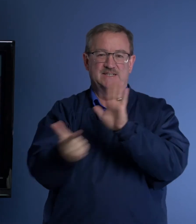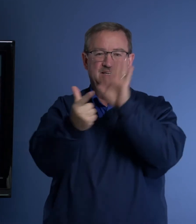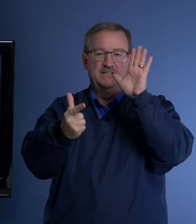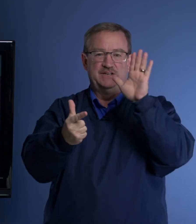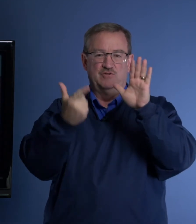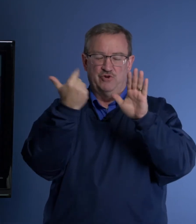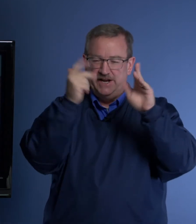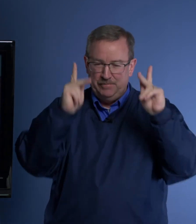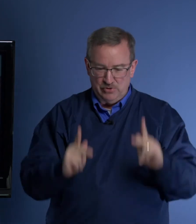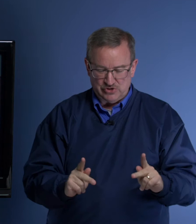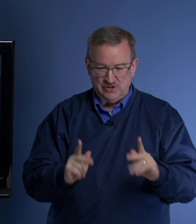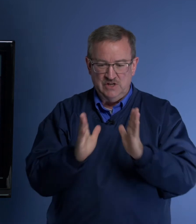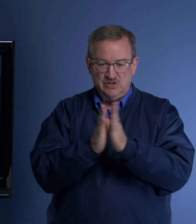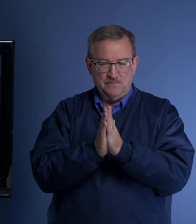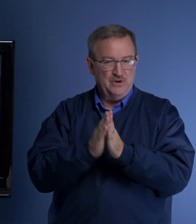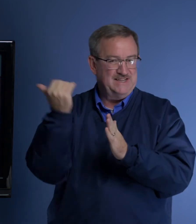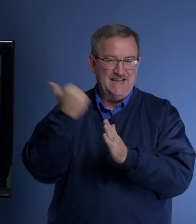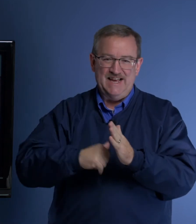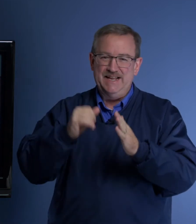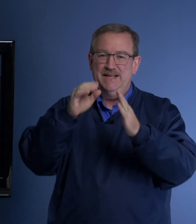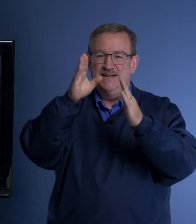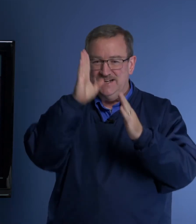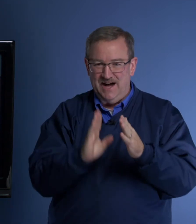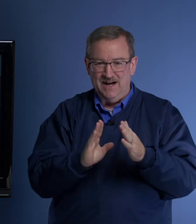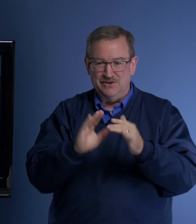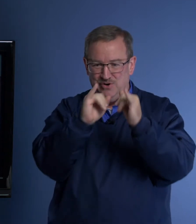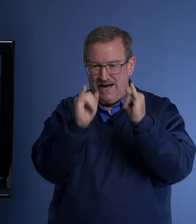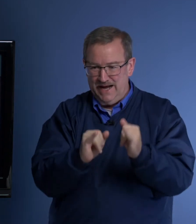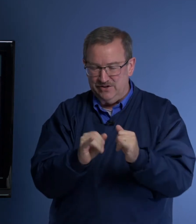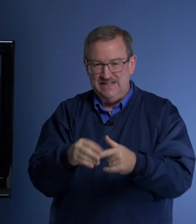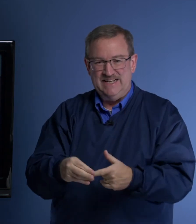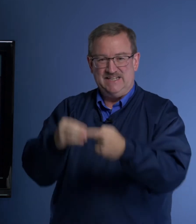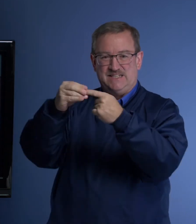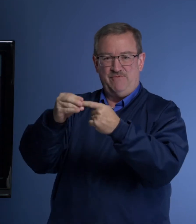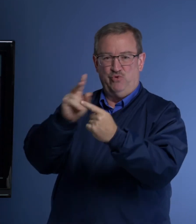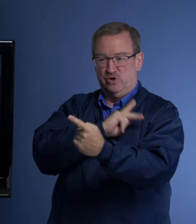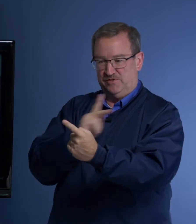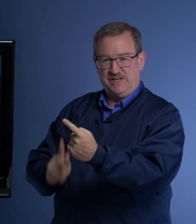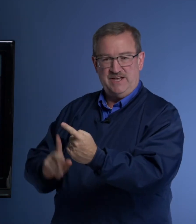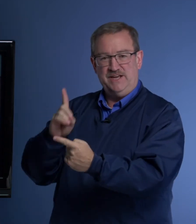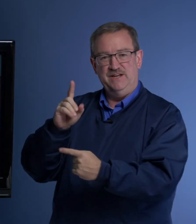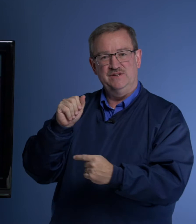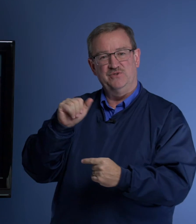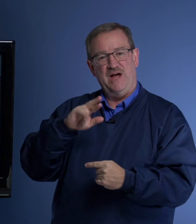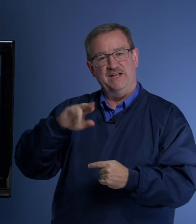illegal for any person to pray to any God or idol except for the King Darius.